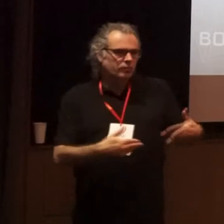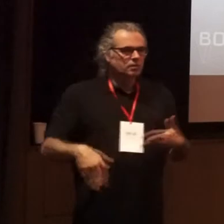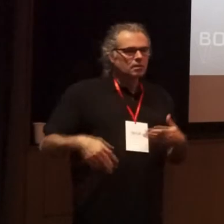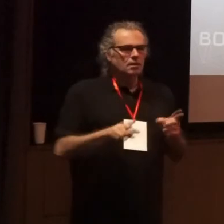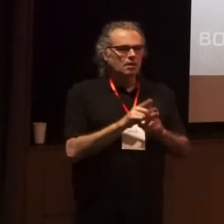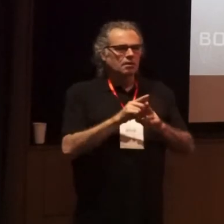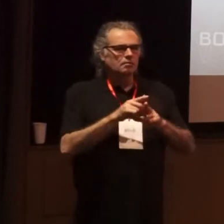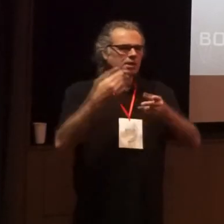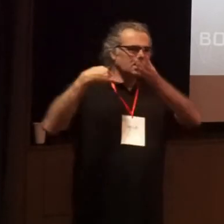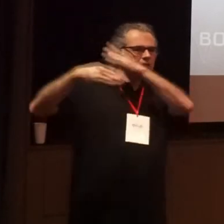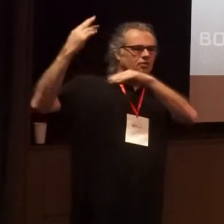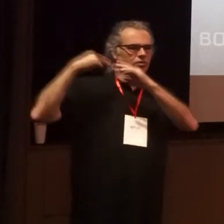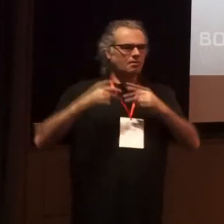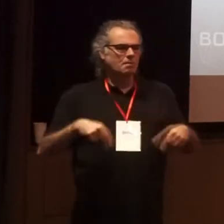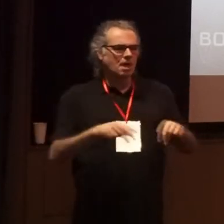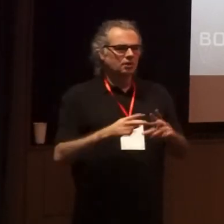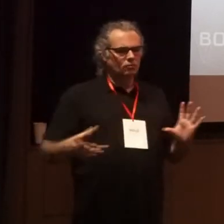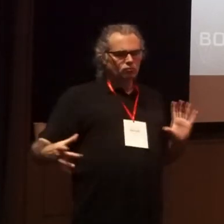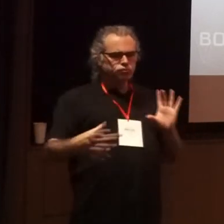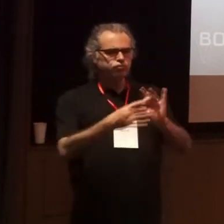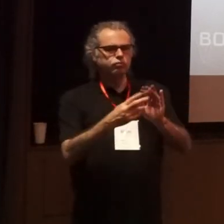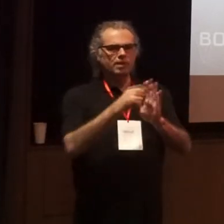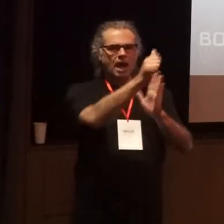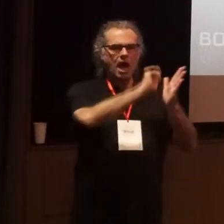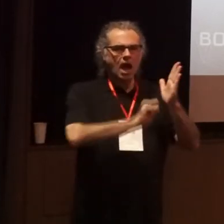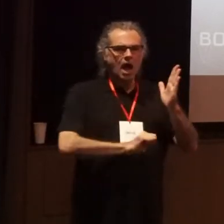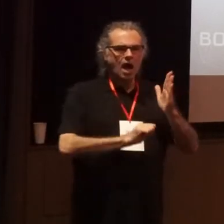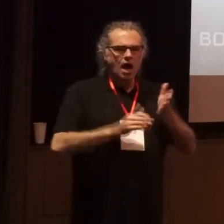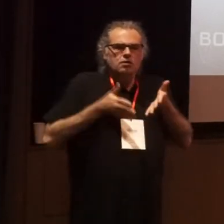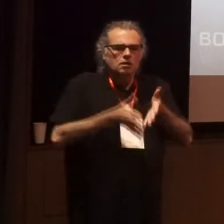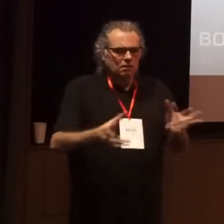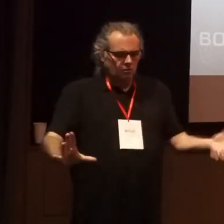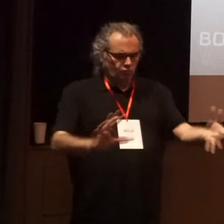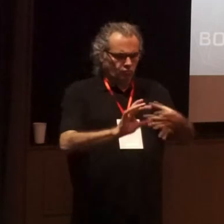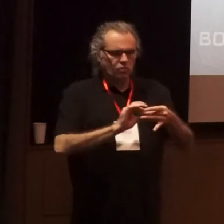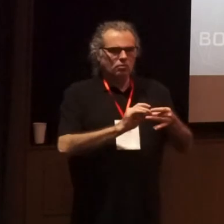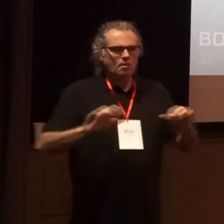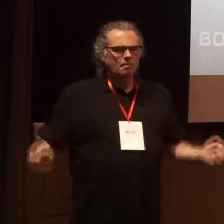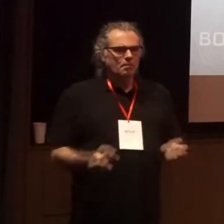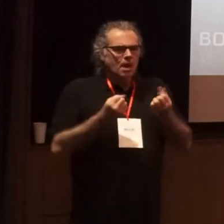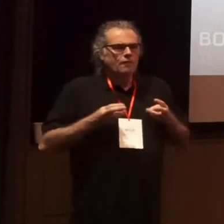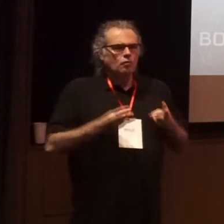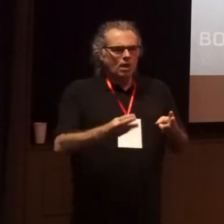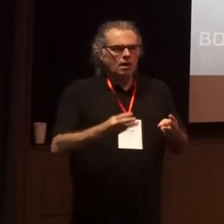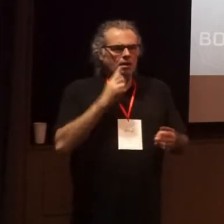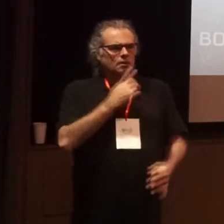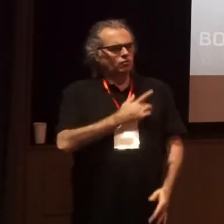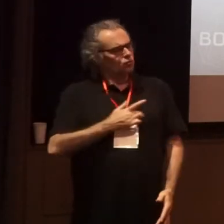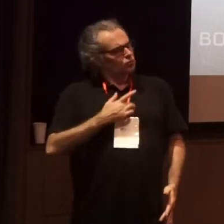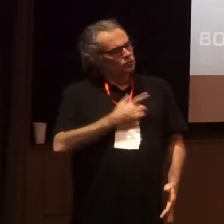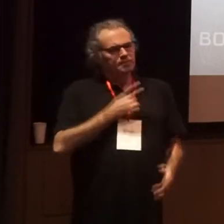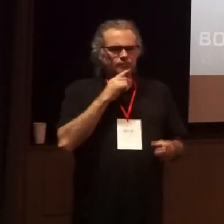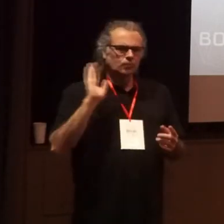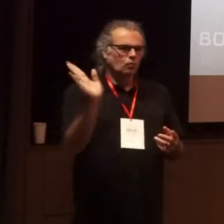place and art and bringing all of those together in powerful ways truly does move each and every one of